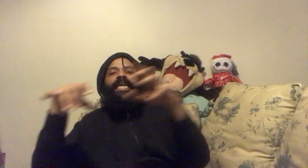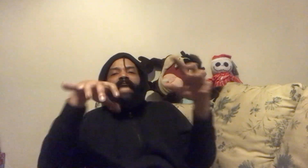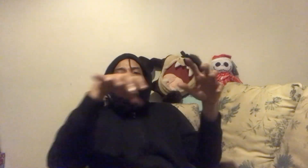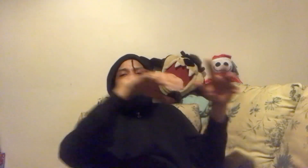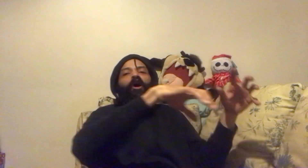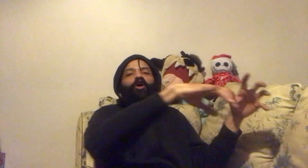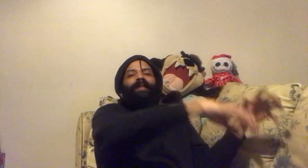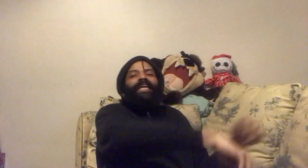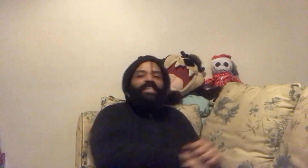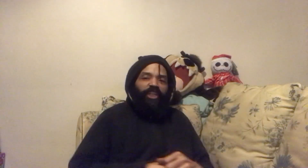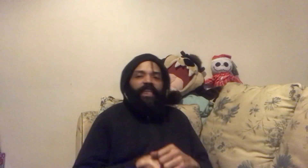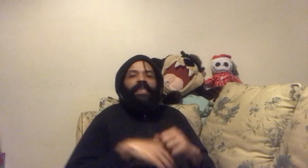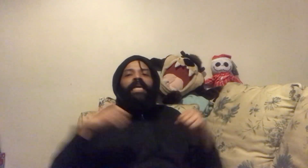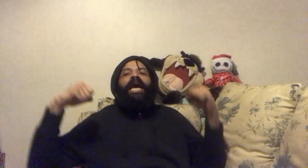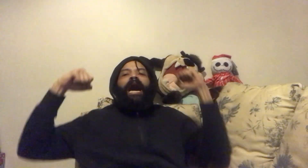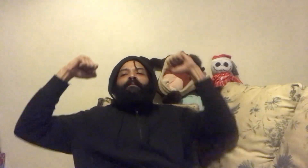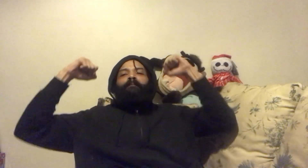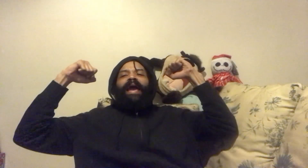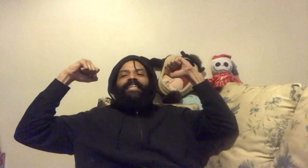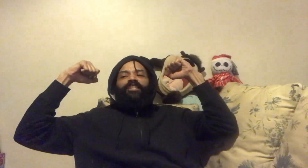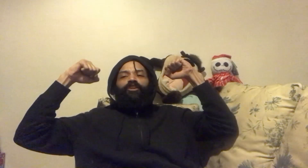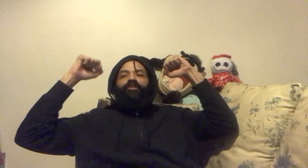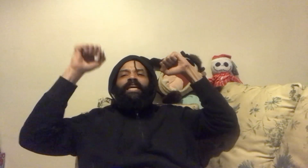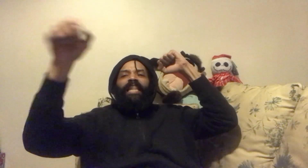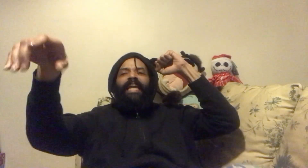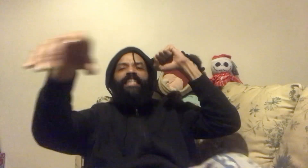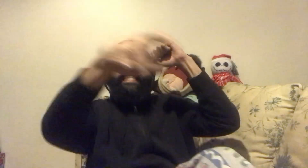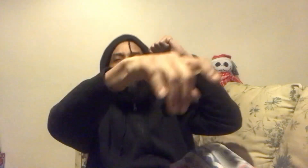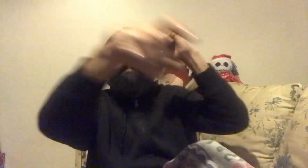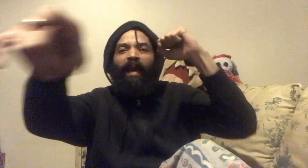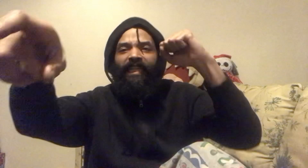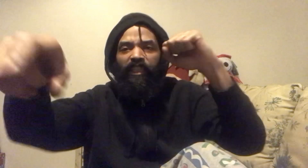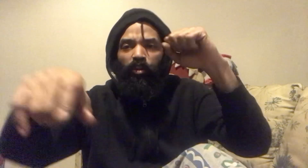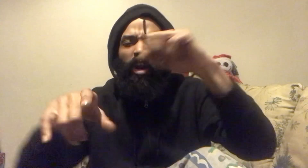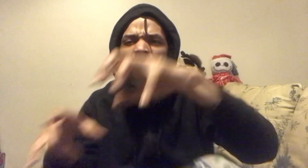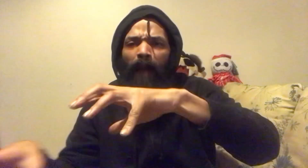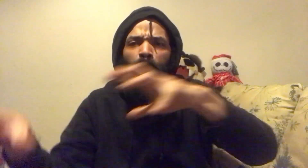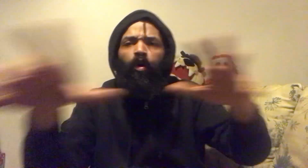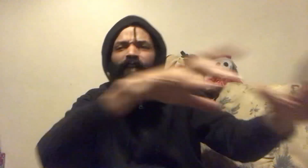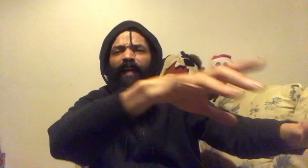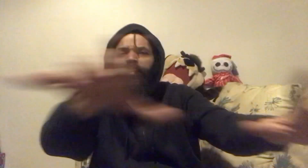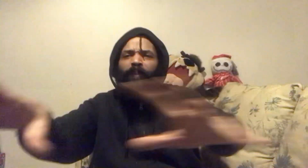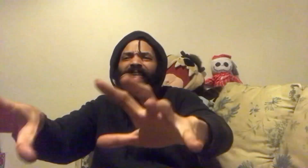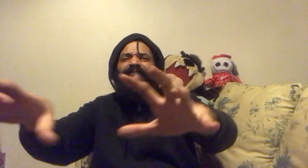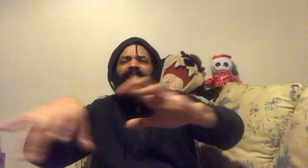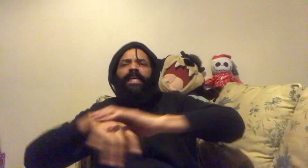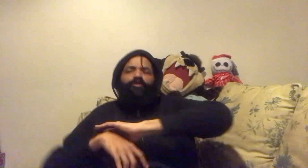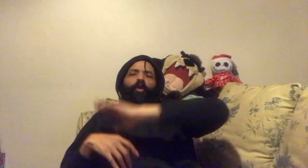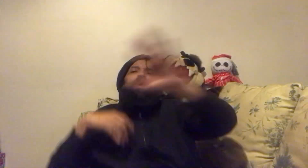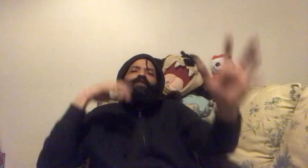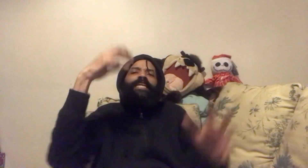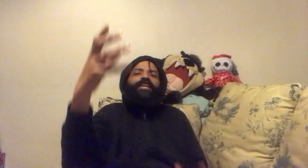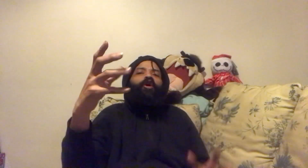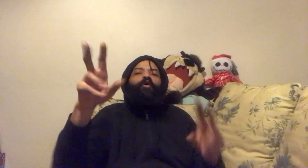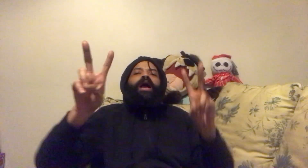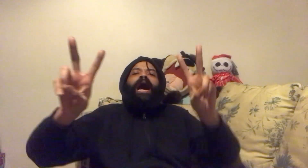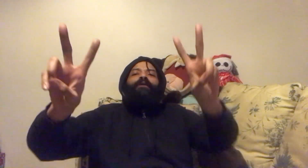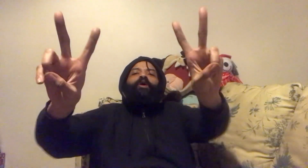Came home like a G. I'm a master like a chess master. I move every piece. I already know. I want